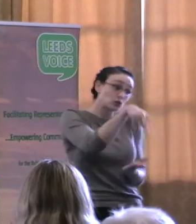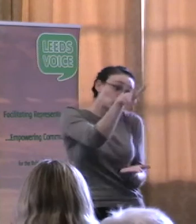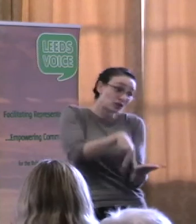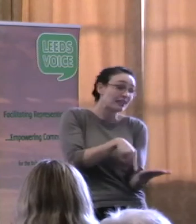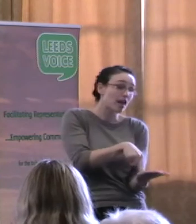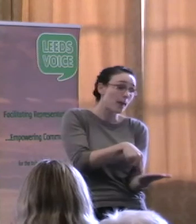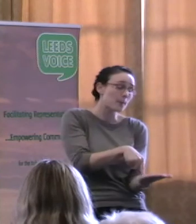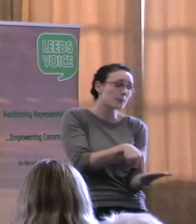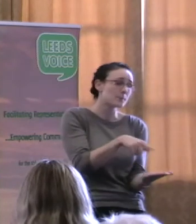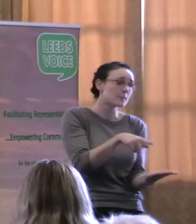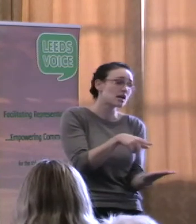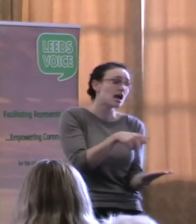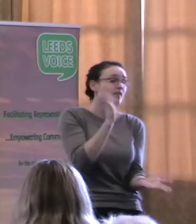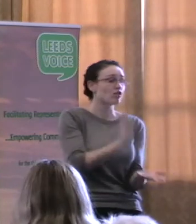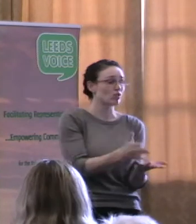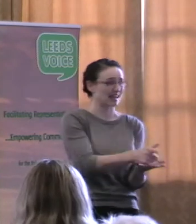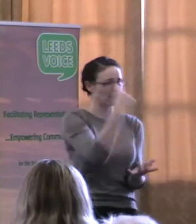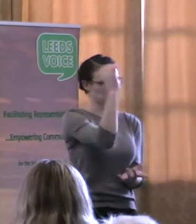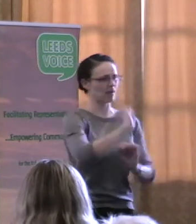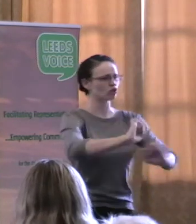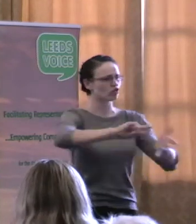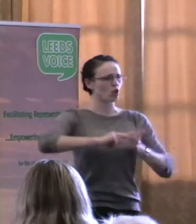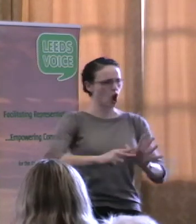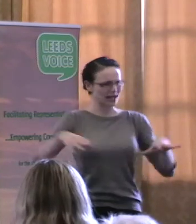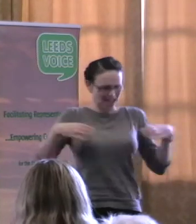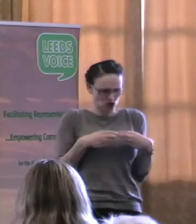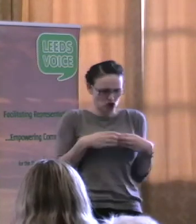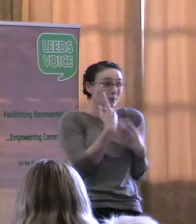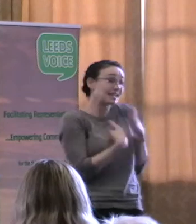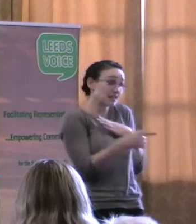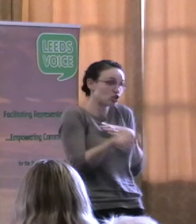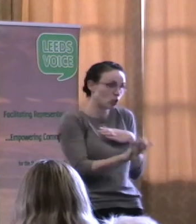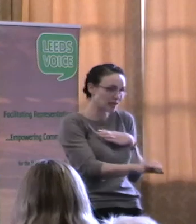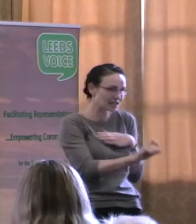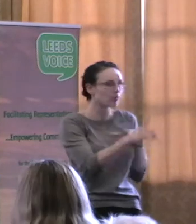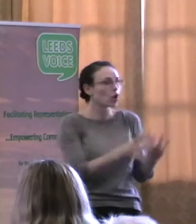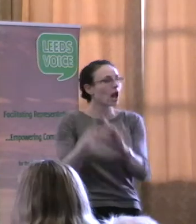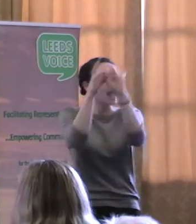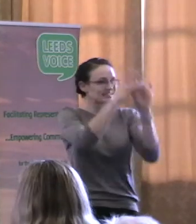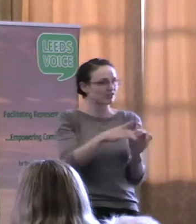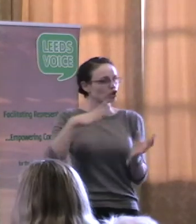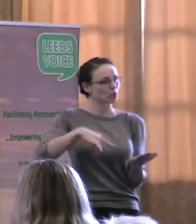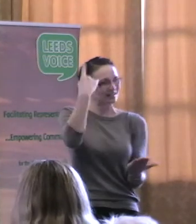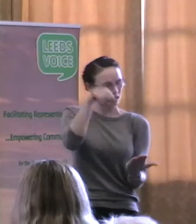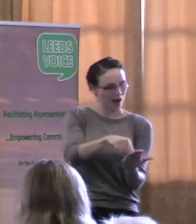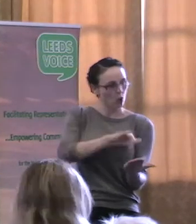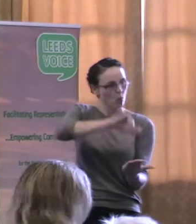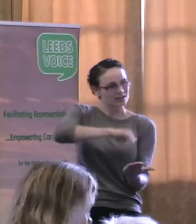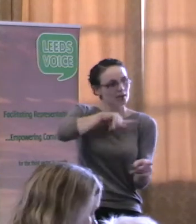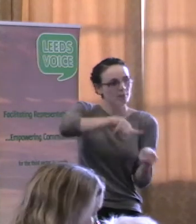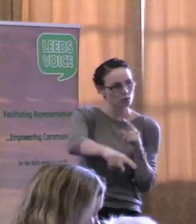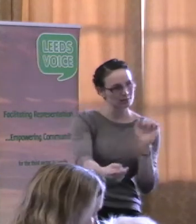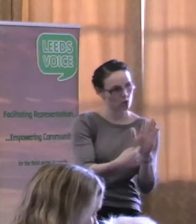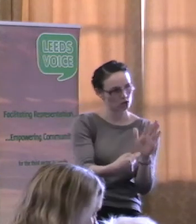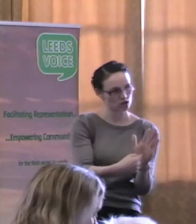judge for yourselves as organisations, individually and collectively, which ones you feel are the most important. They will get